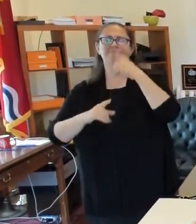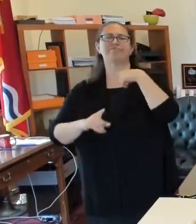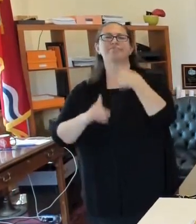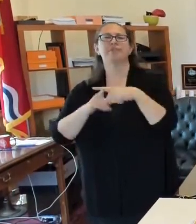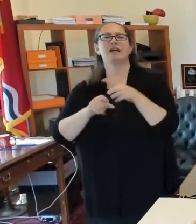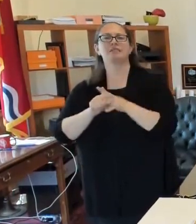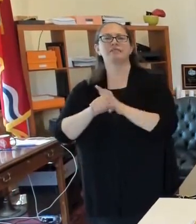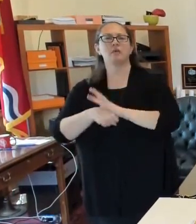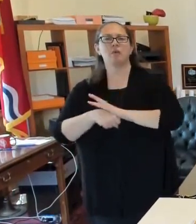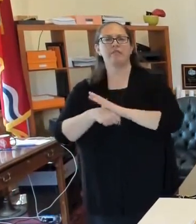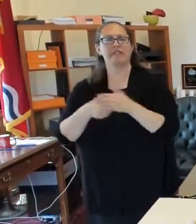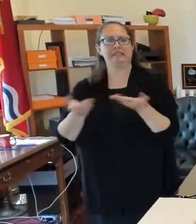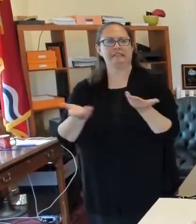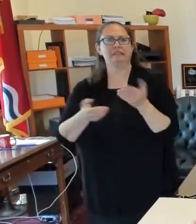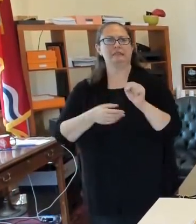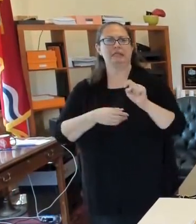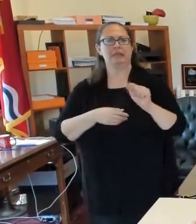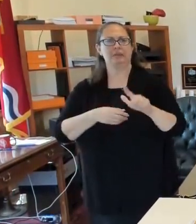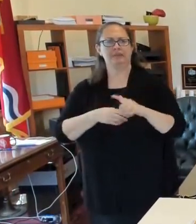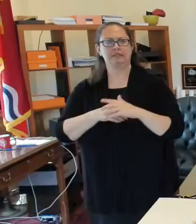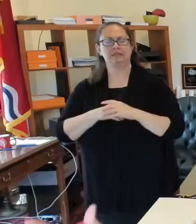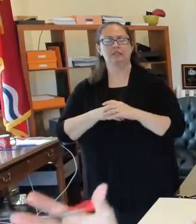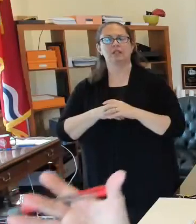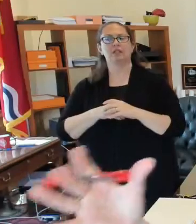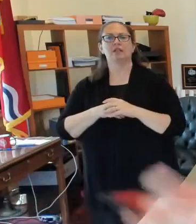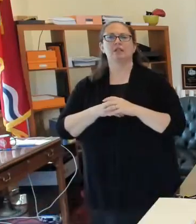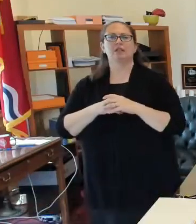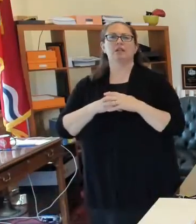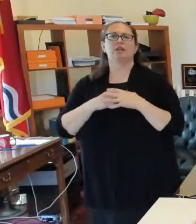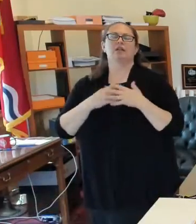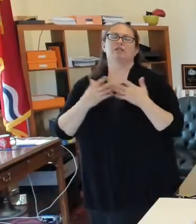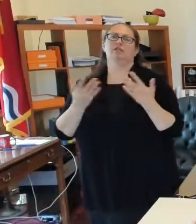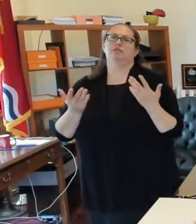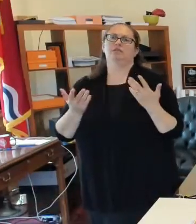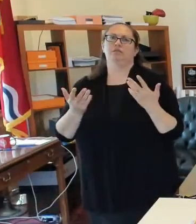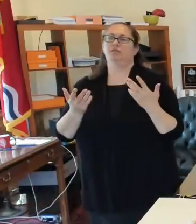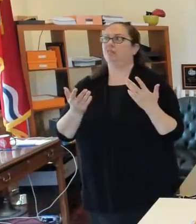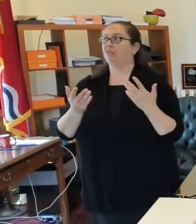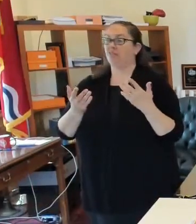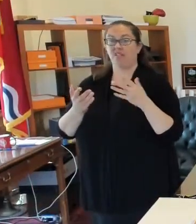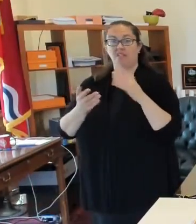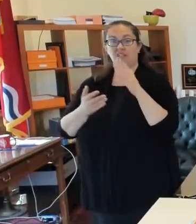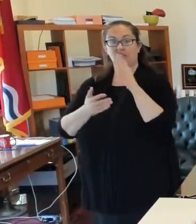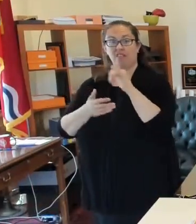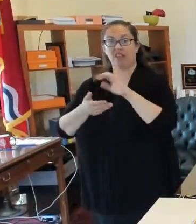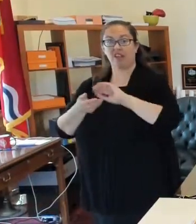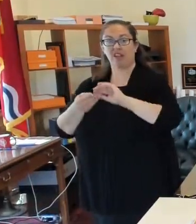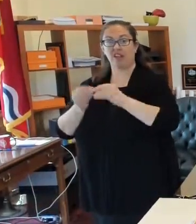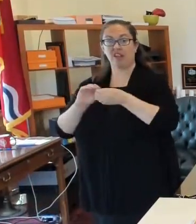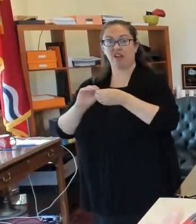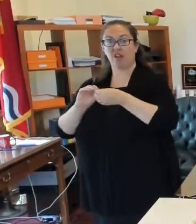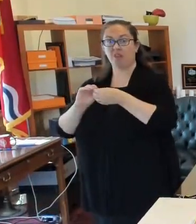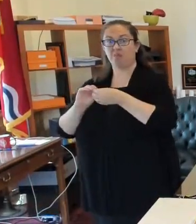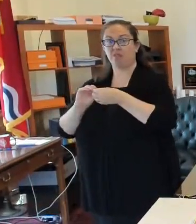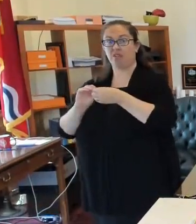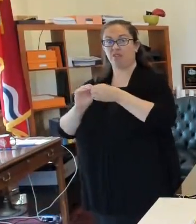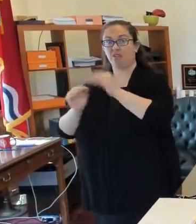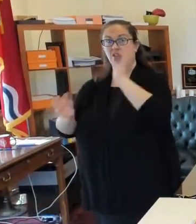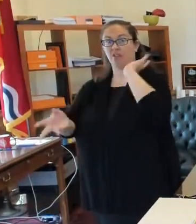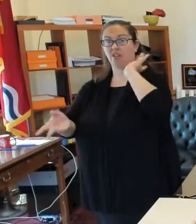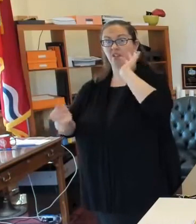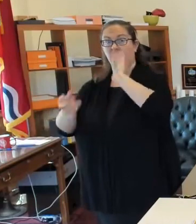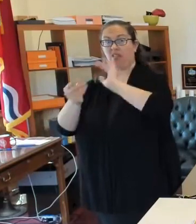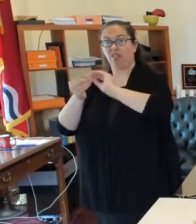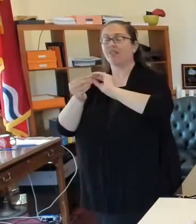Now, that is receiving a dump of a whole bunch of cases that have happened over more than even the